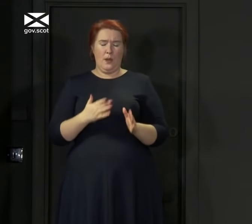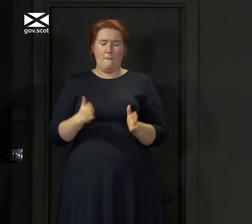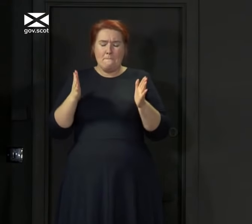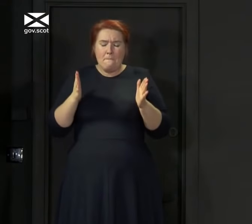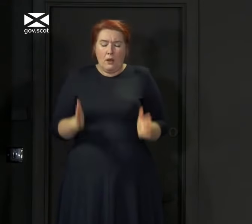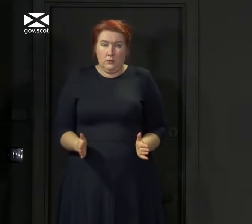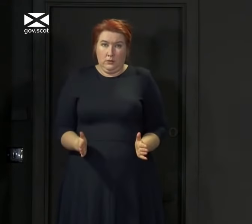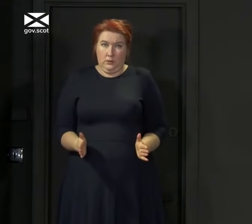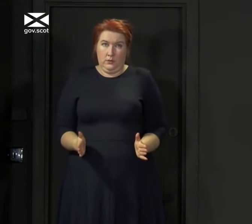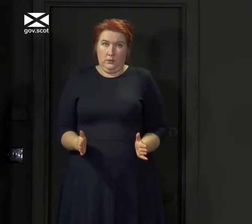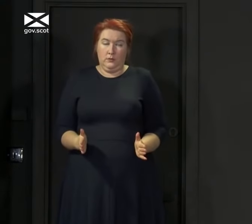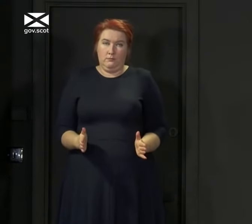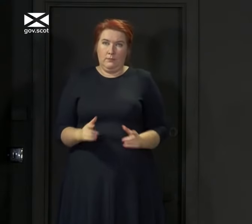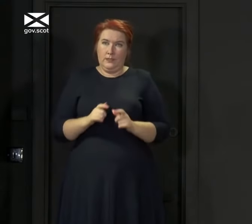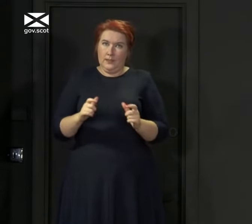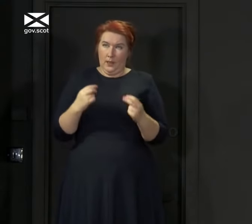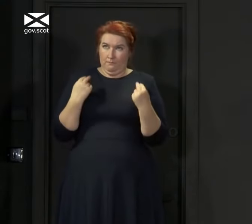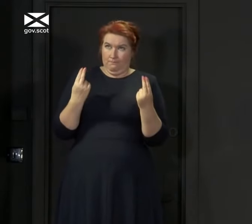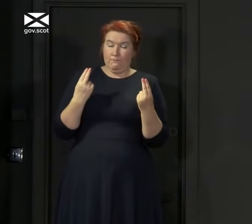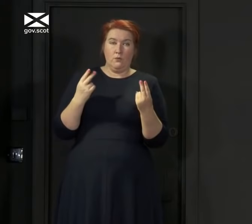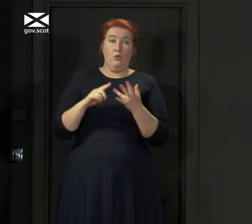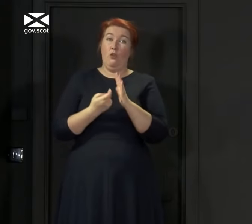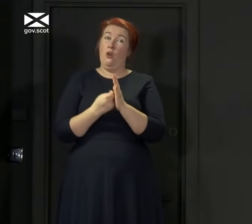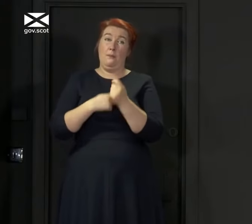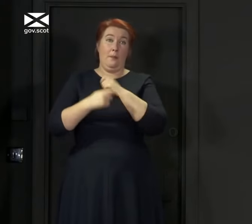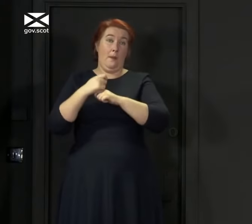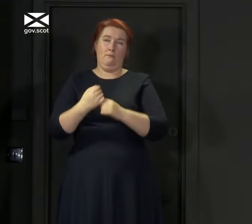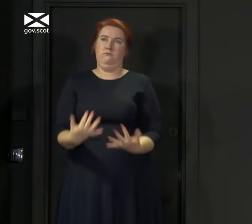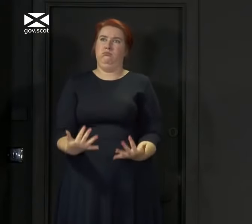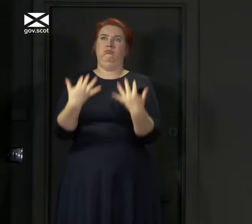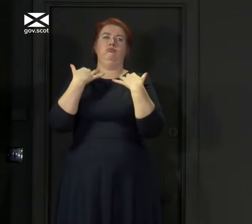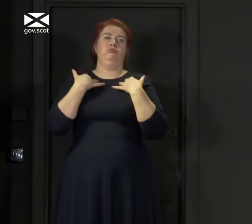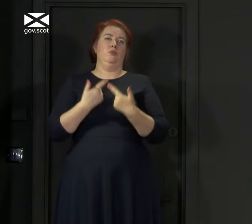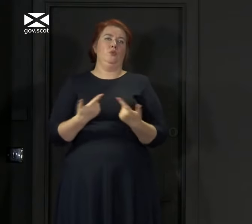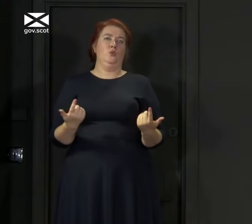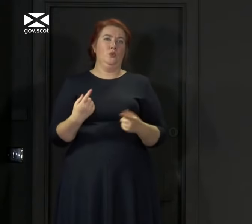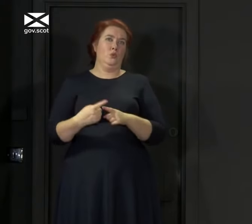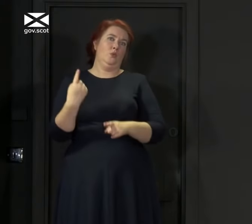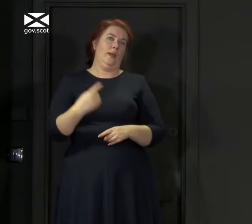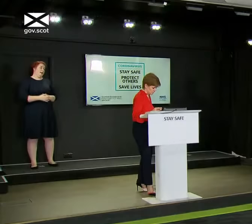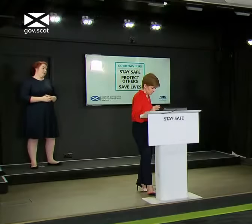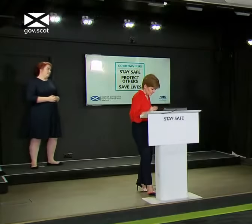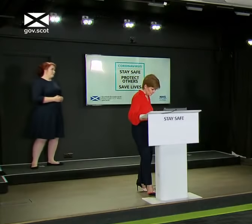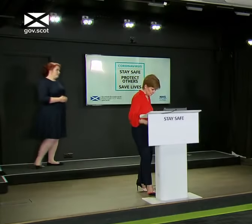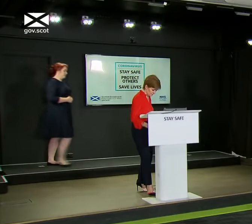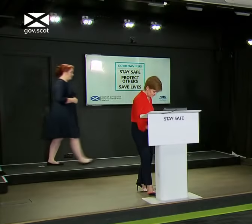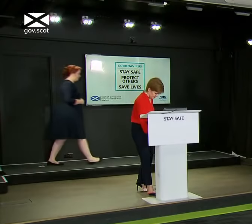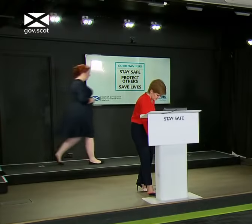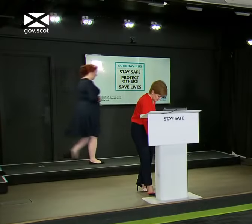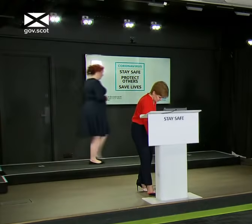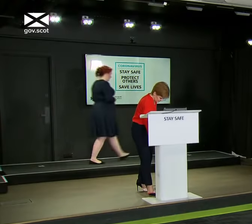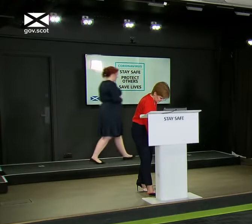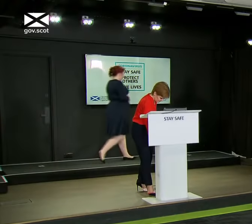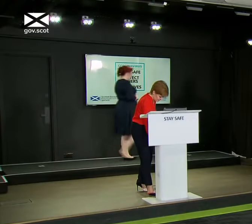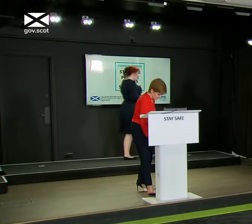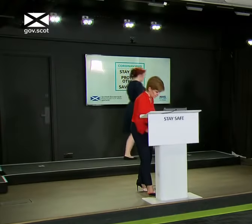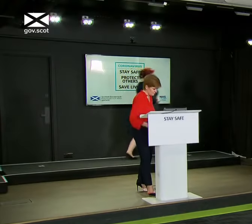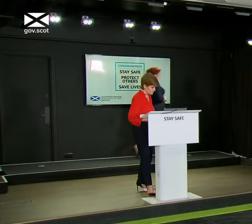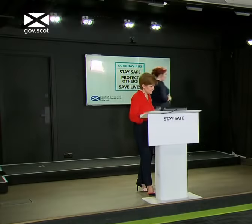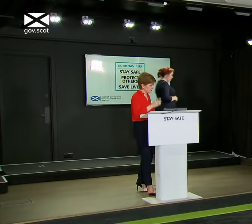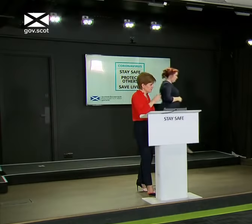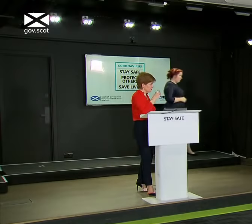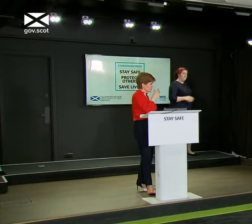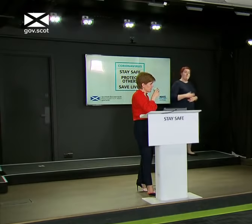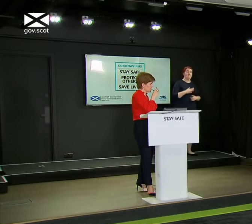must keep our guard up against it or it will overwhelm us again very quickly. We've learned a lot as our population